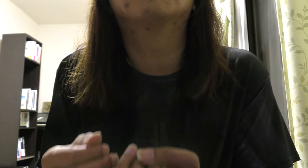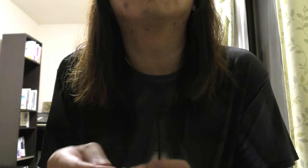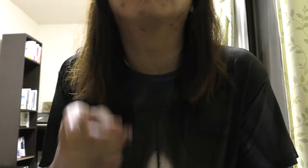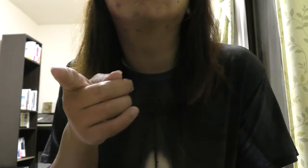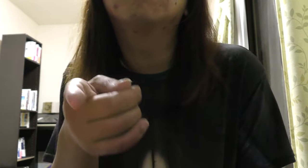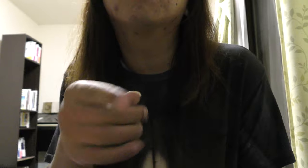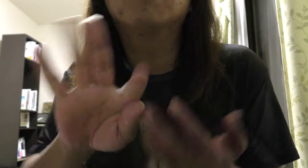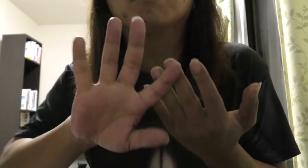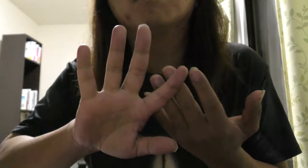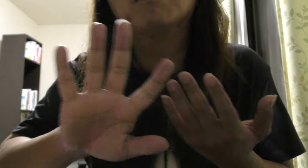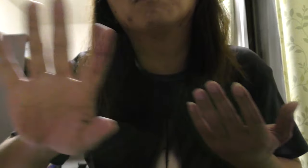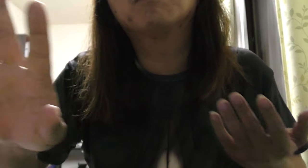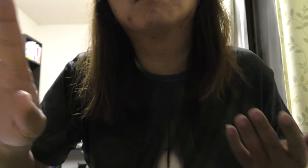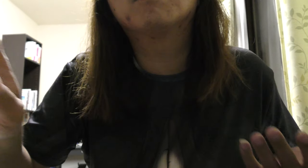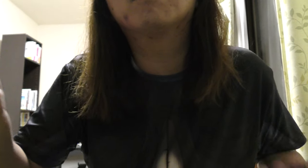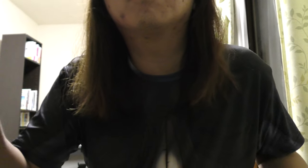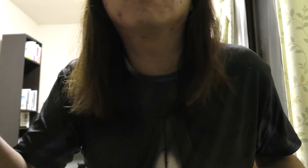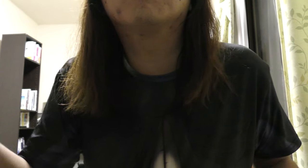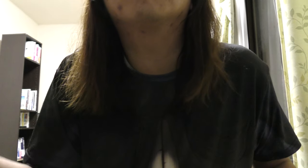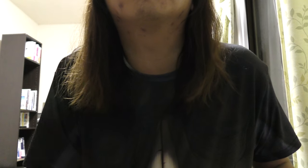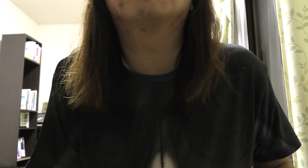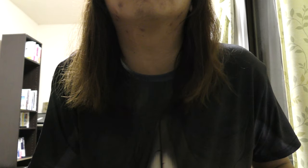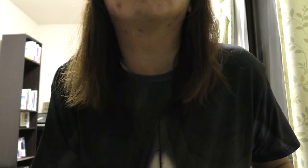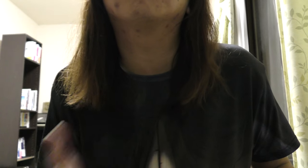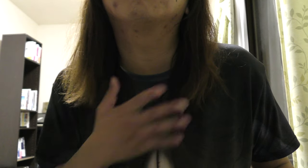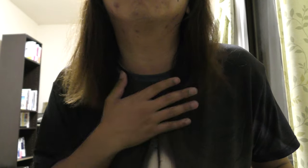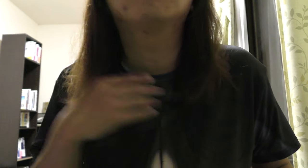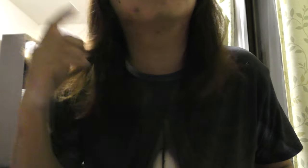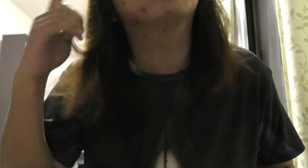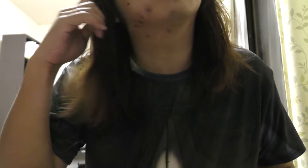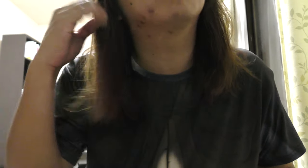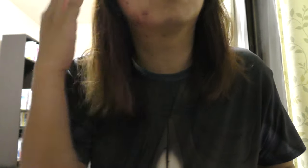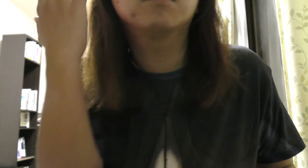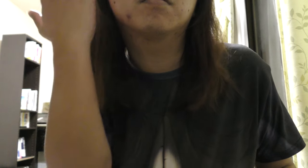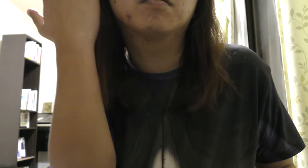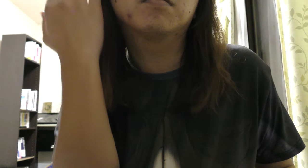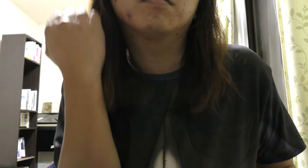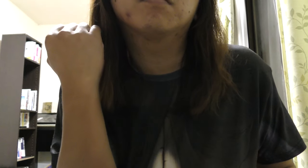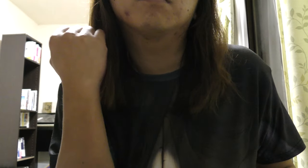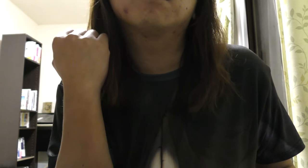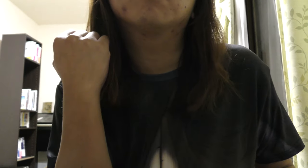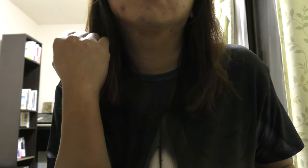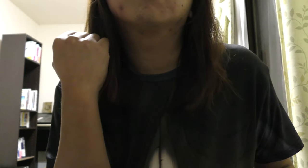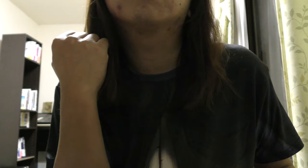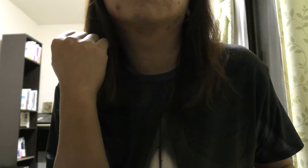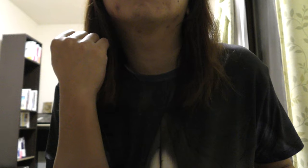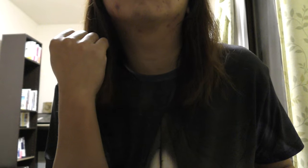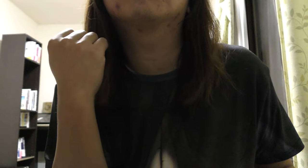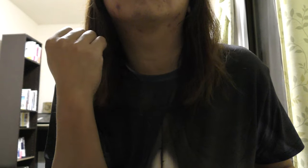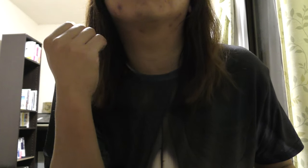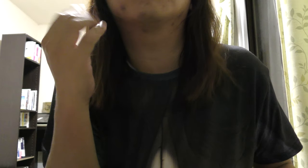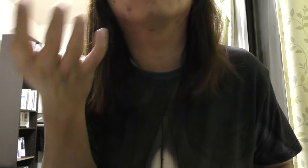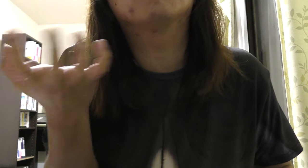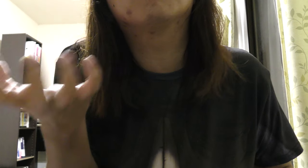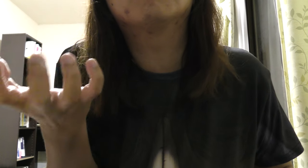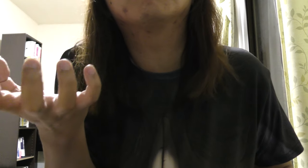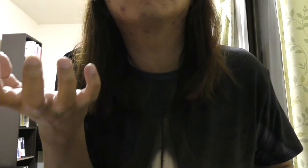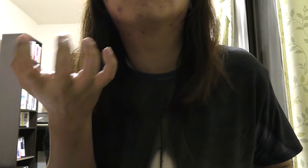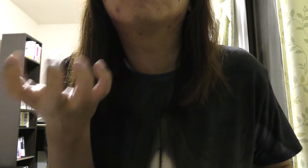be miles away And I will know I know I can